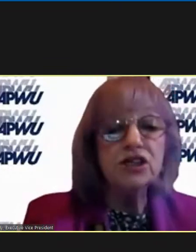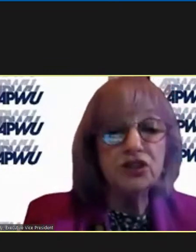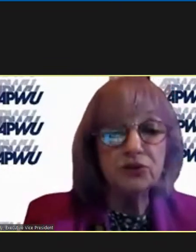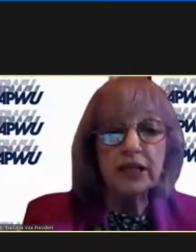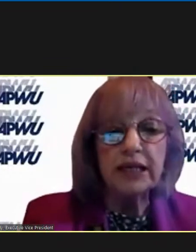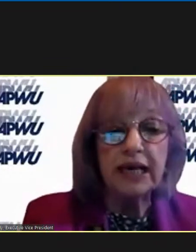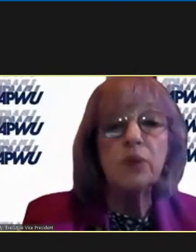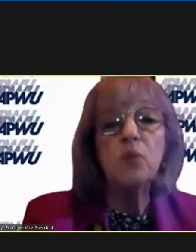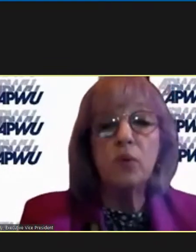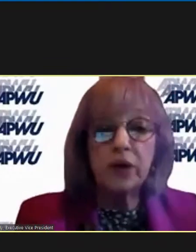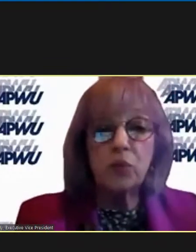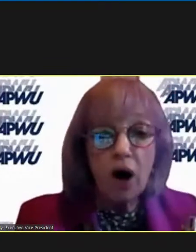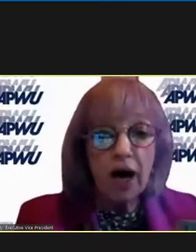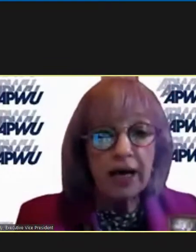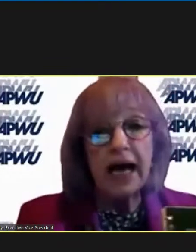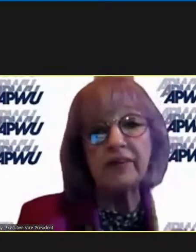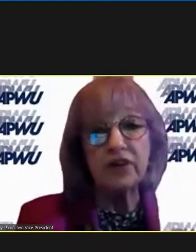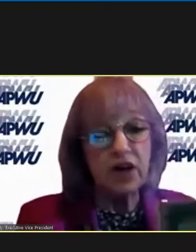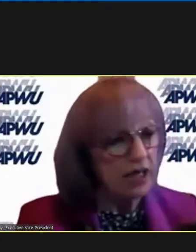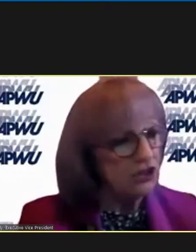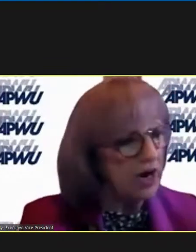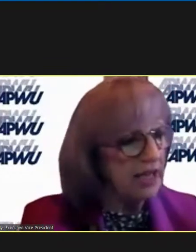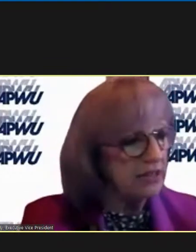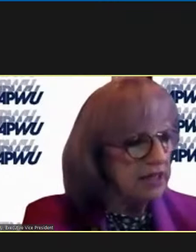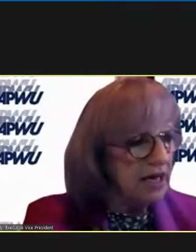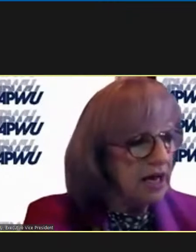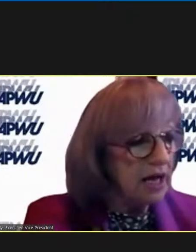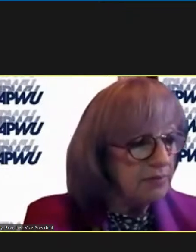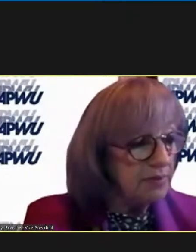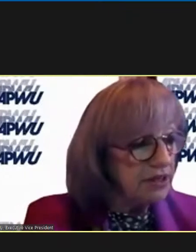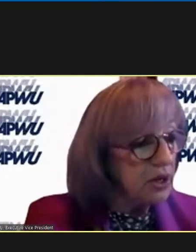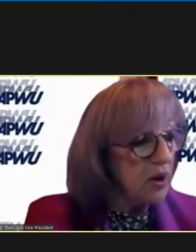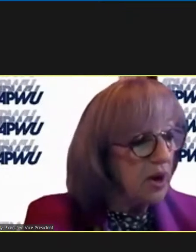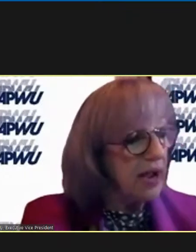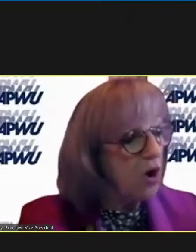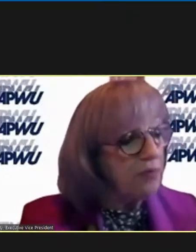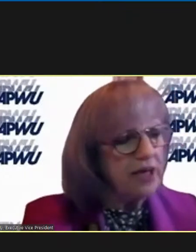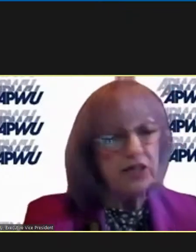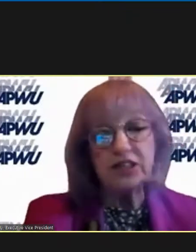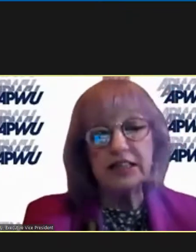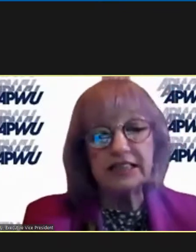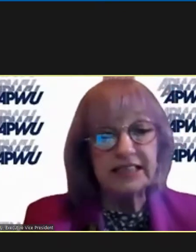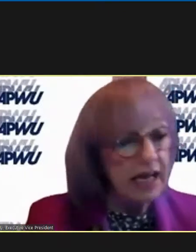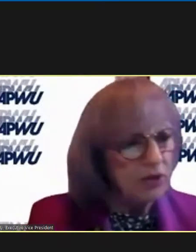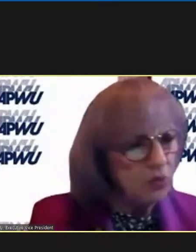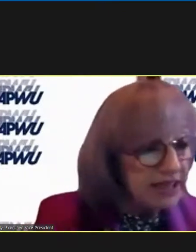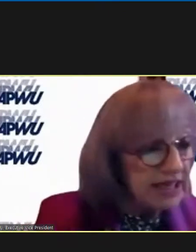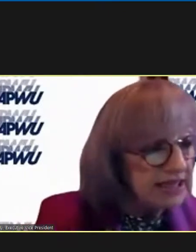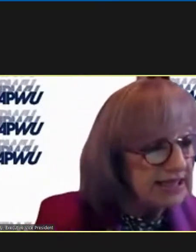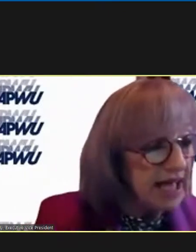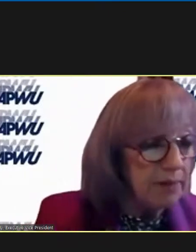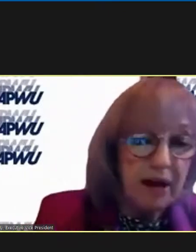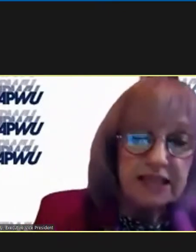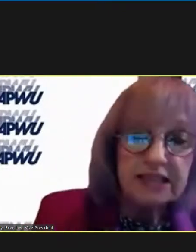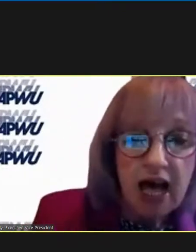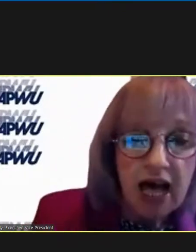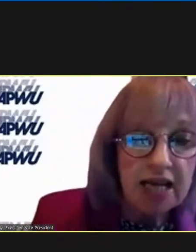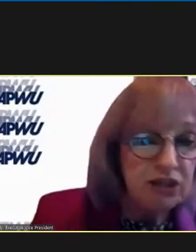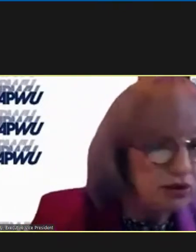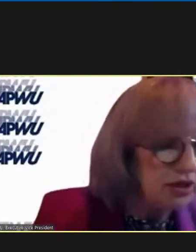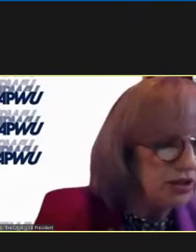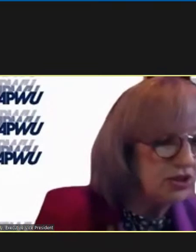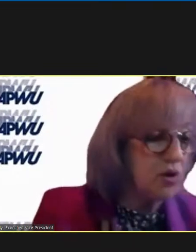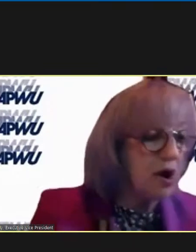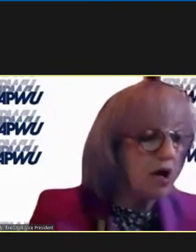ability to really get what we want out of a contract um so i hope that you're going to stand with us side by